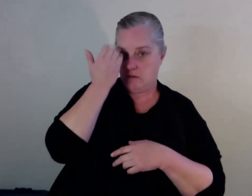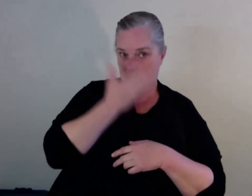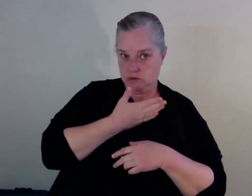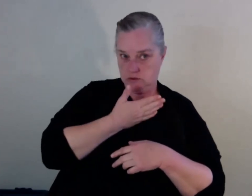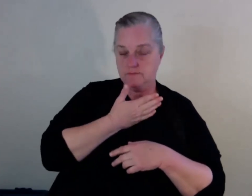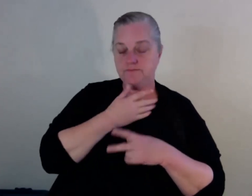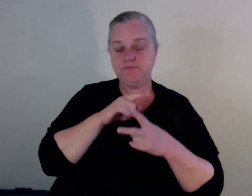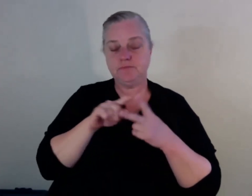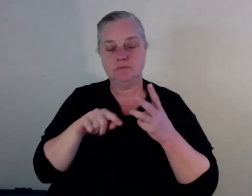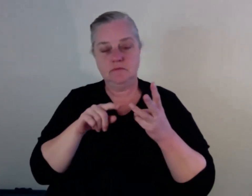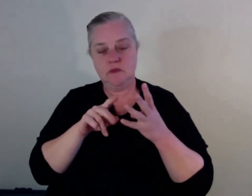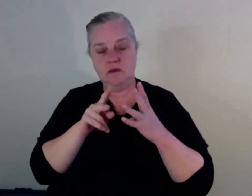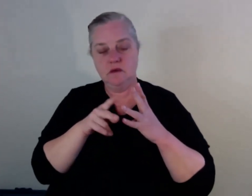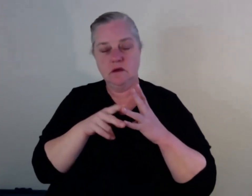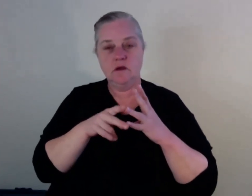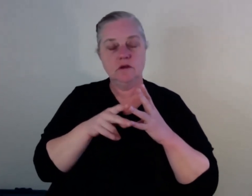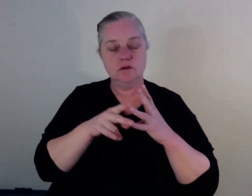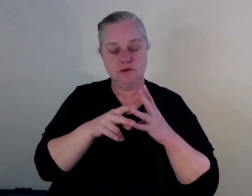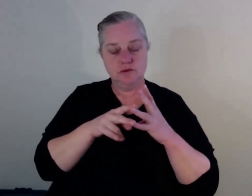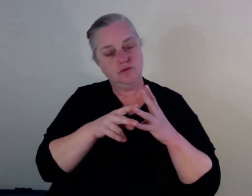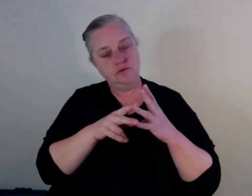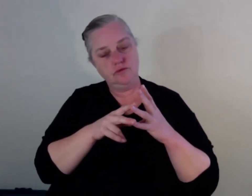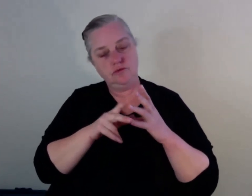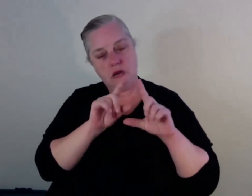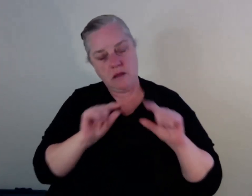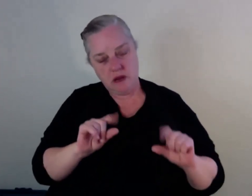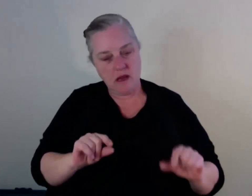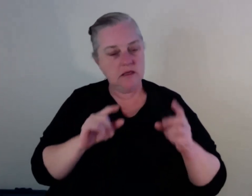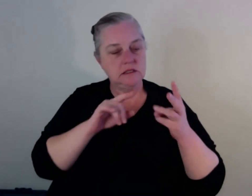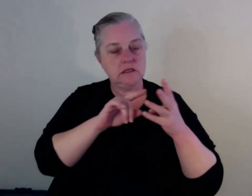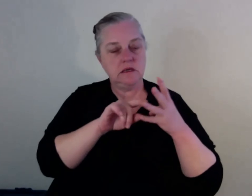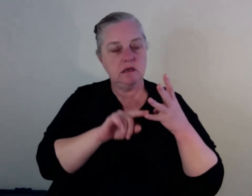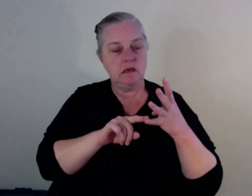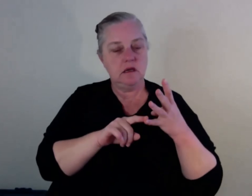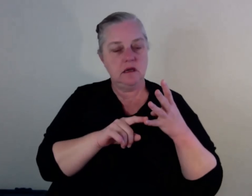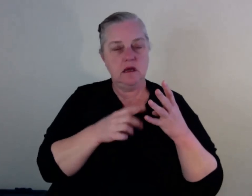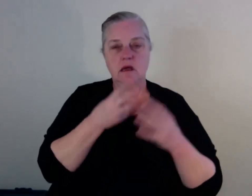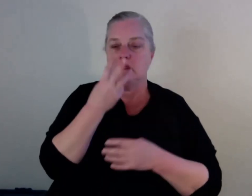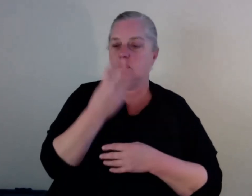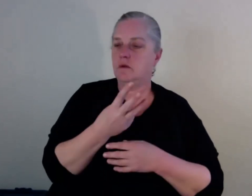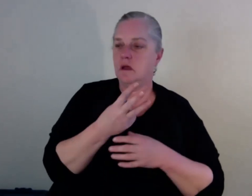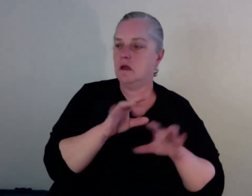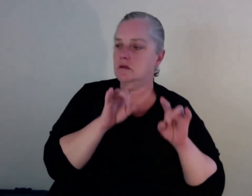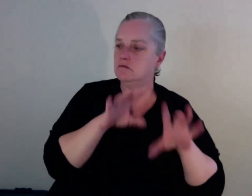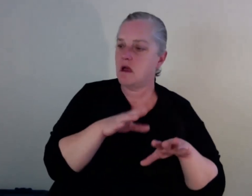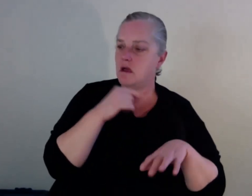three Aussie boys from Central Coast. And a best mate of mine that we used to work as a security eight months ago, I did